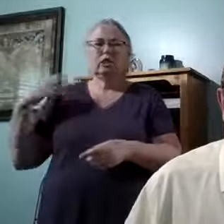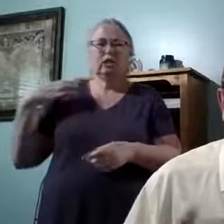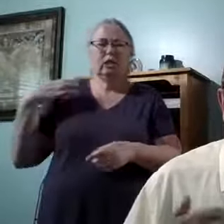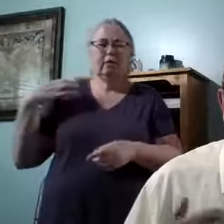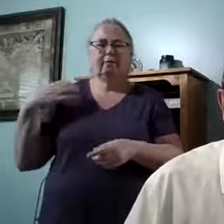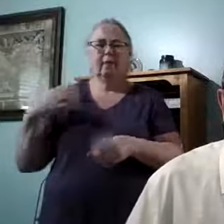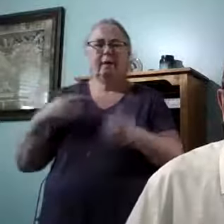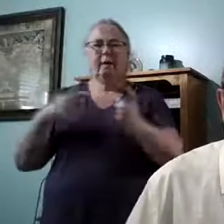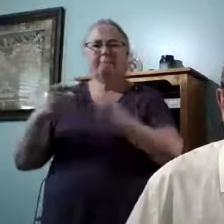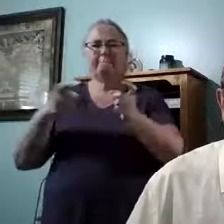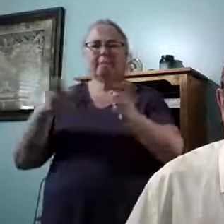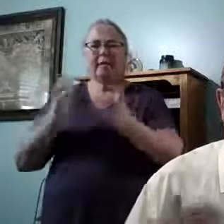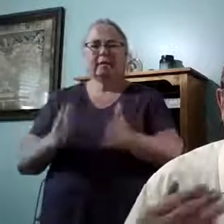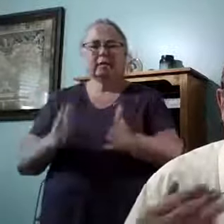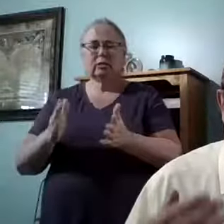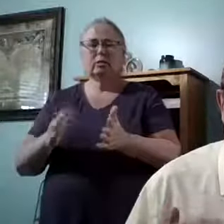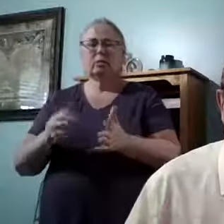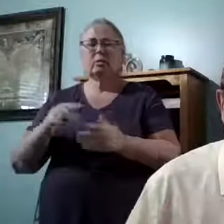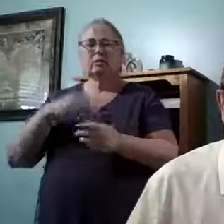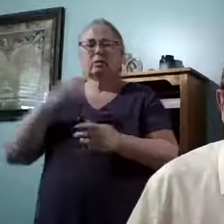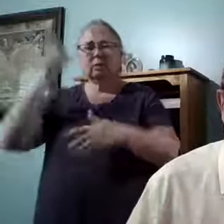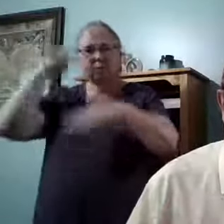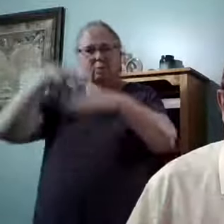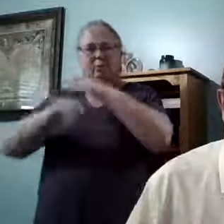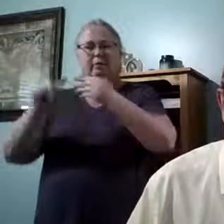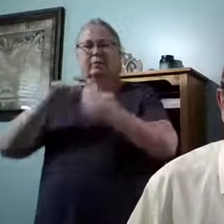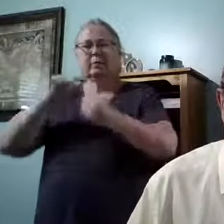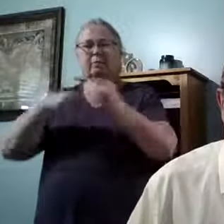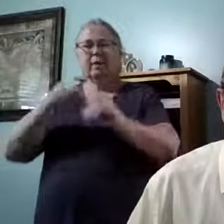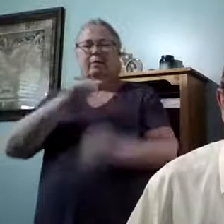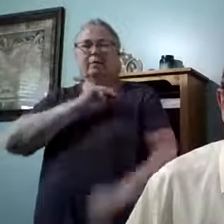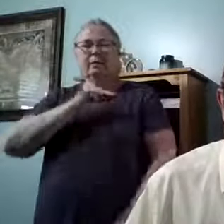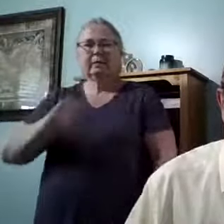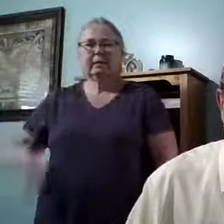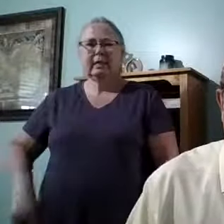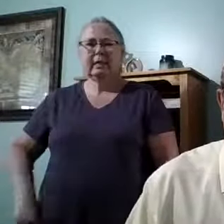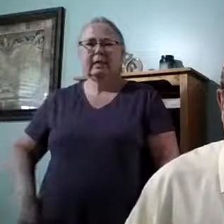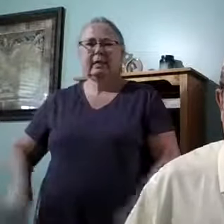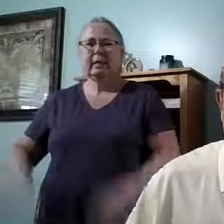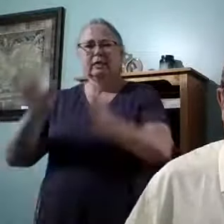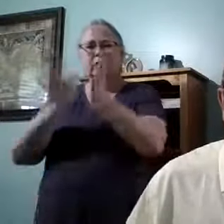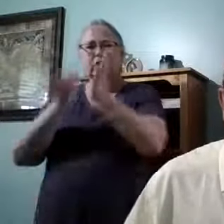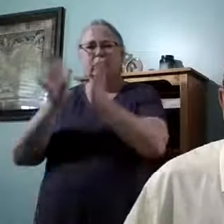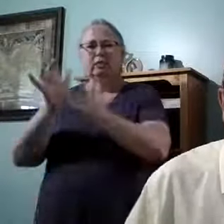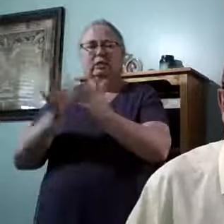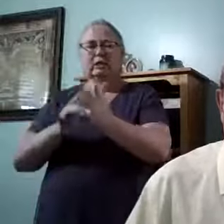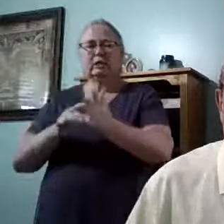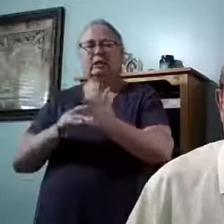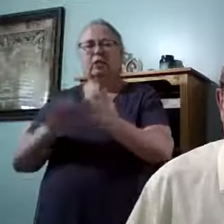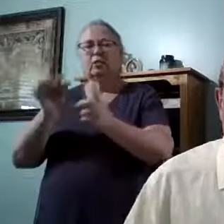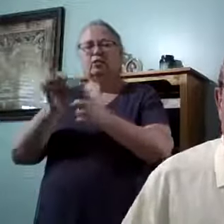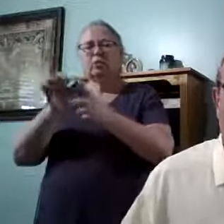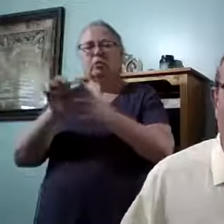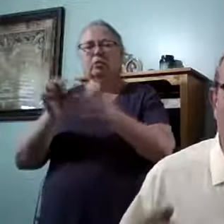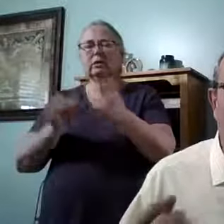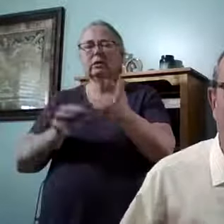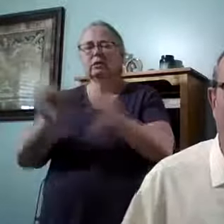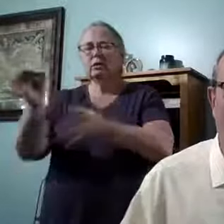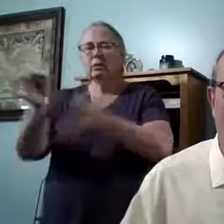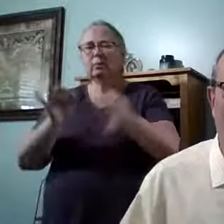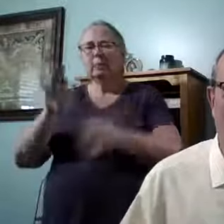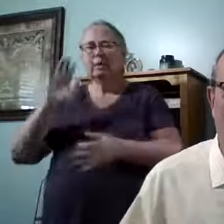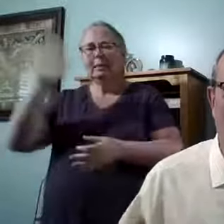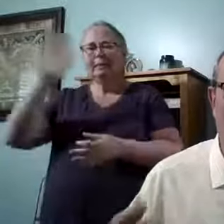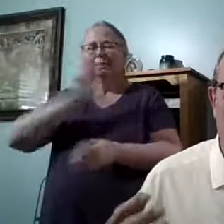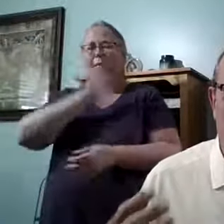You see, this prophecy was about the Messiah, Jesus. All these words are describing his